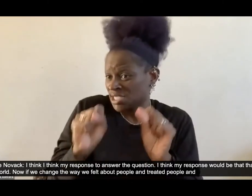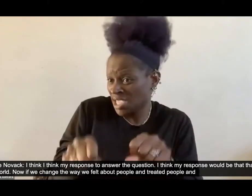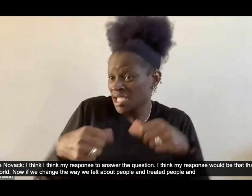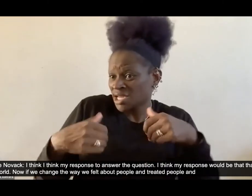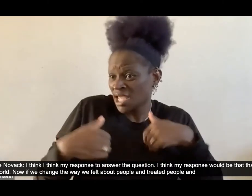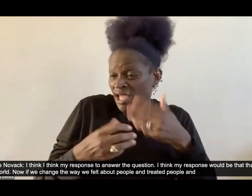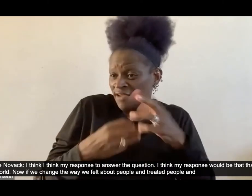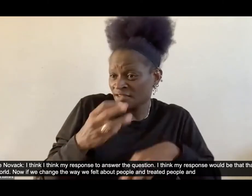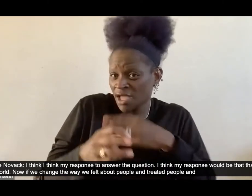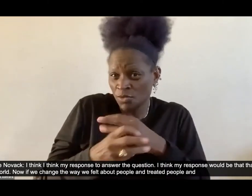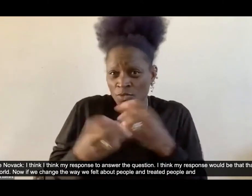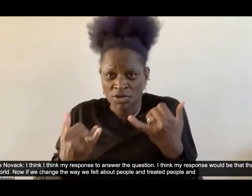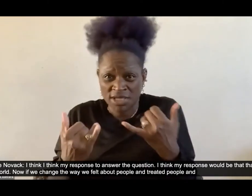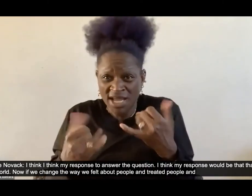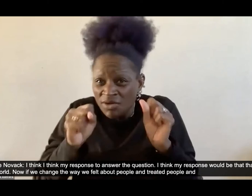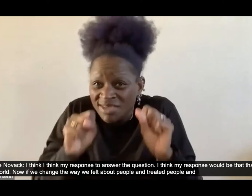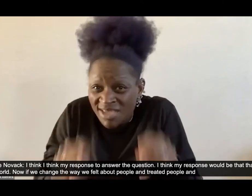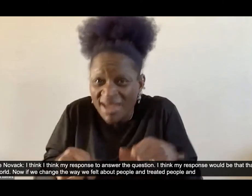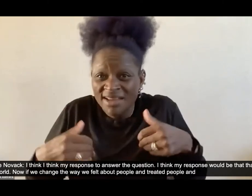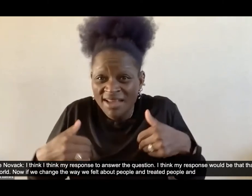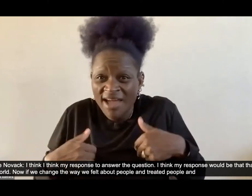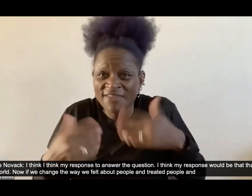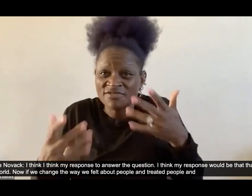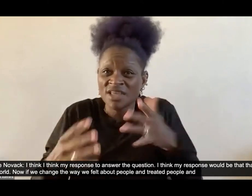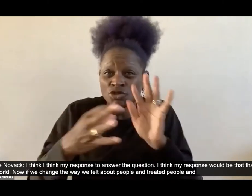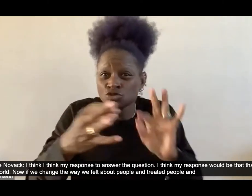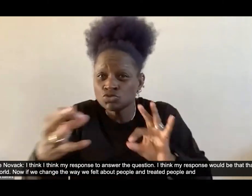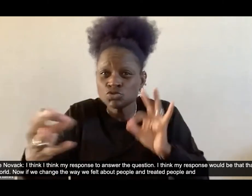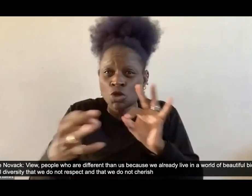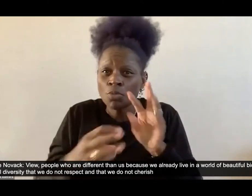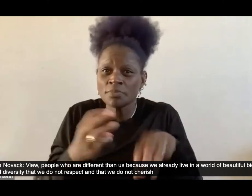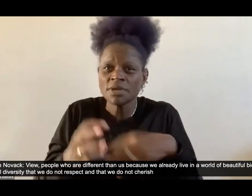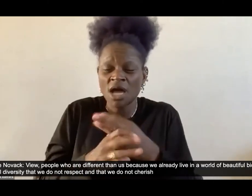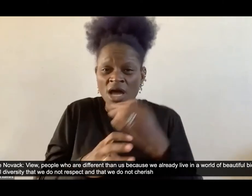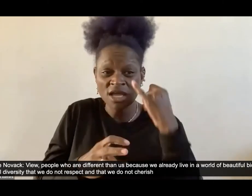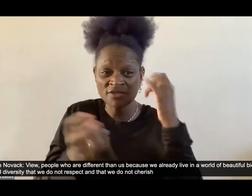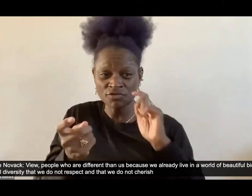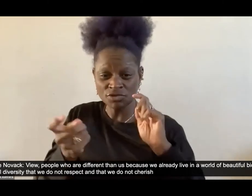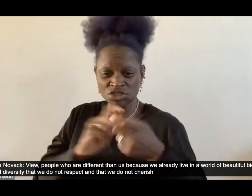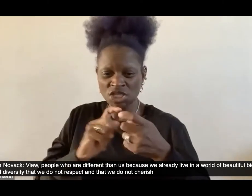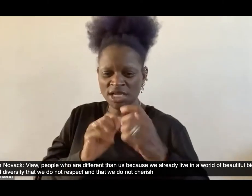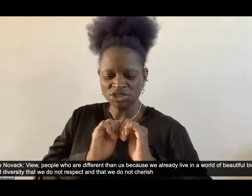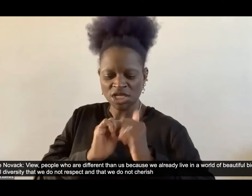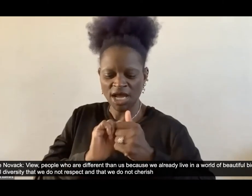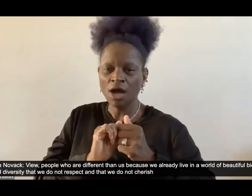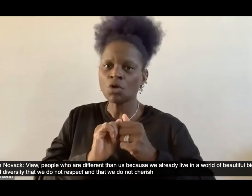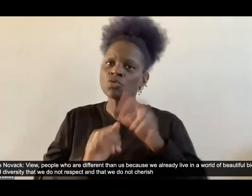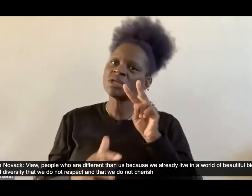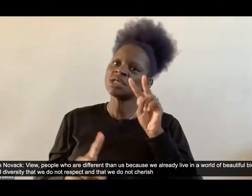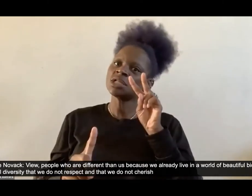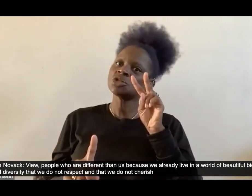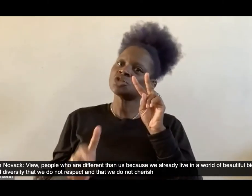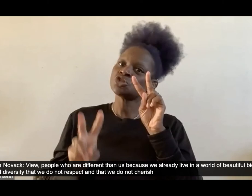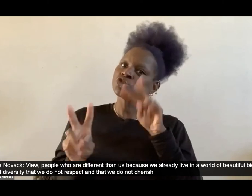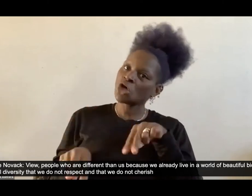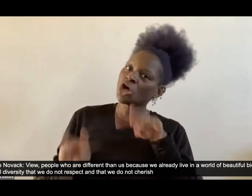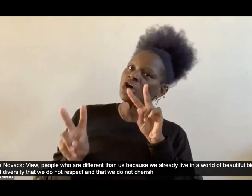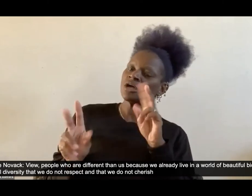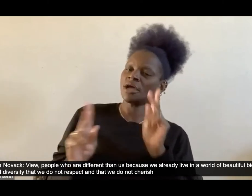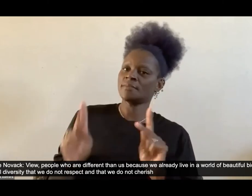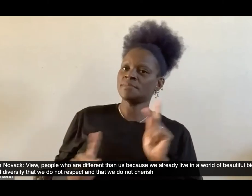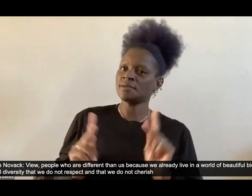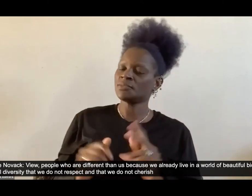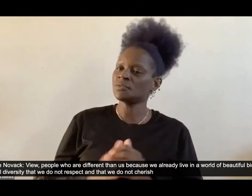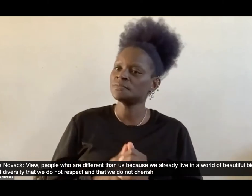the way we felt about people and treated people and uh viewed people who are different than us because we already live in a world